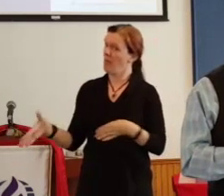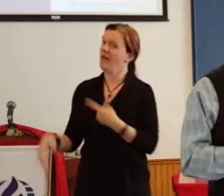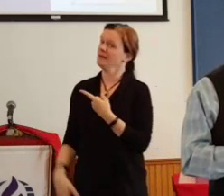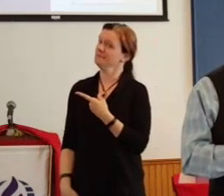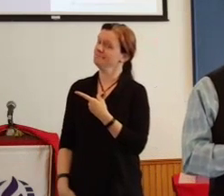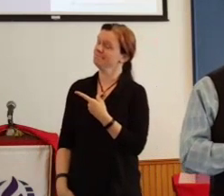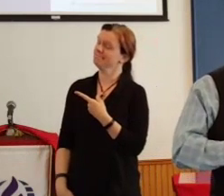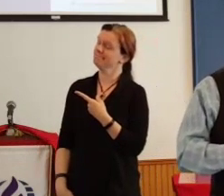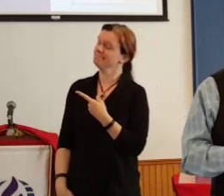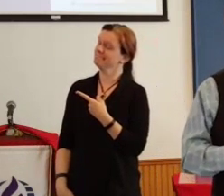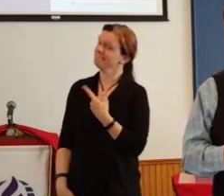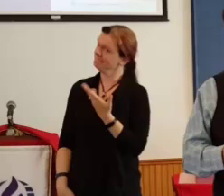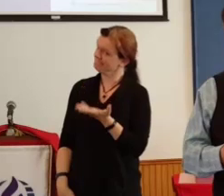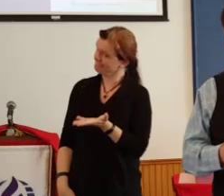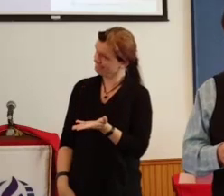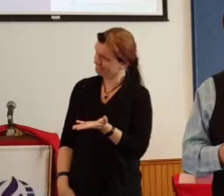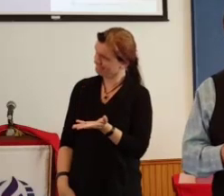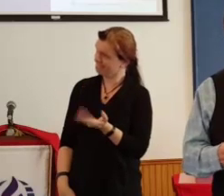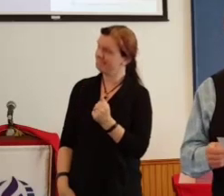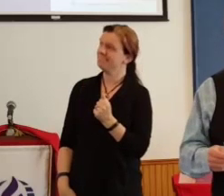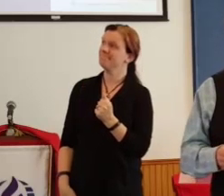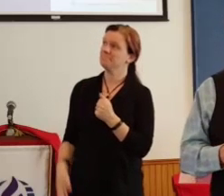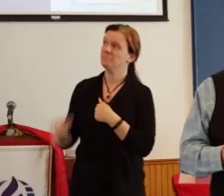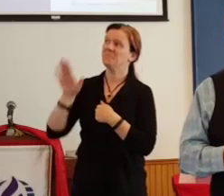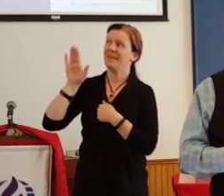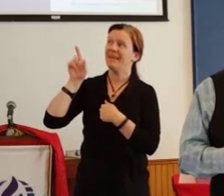and has bestowed upon us many gifts and talents.